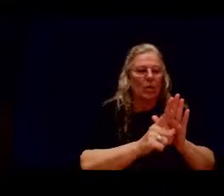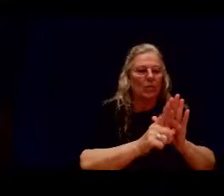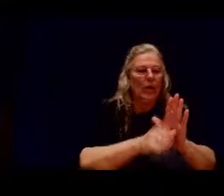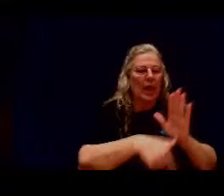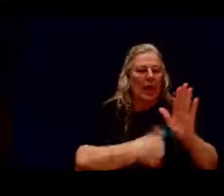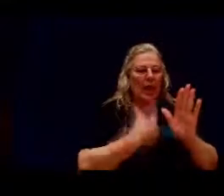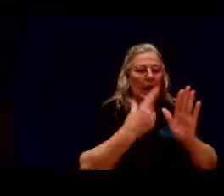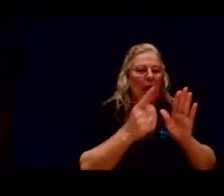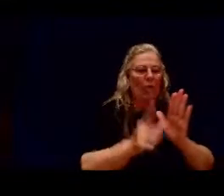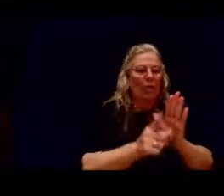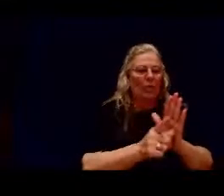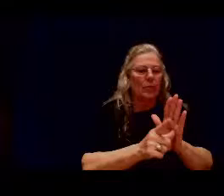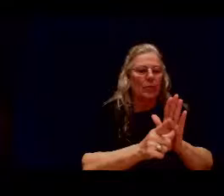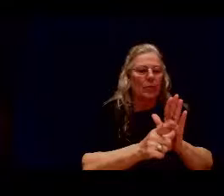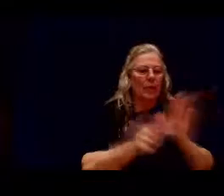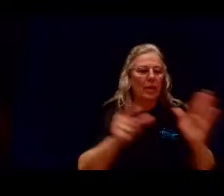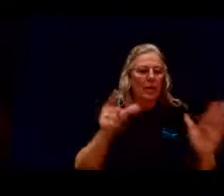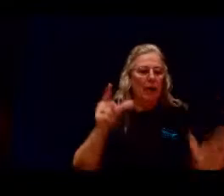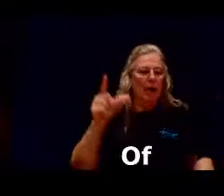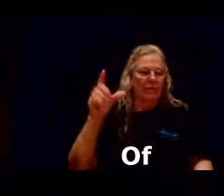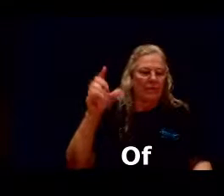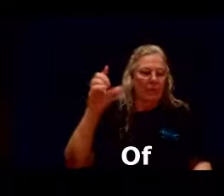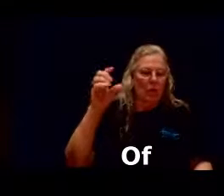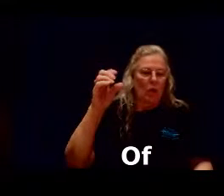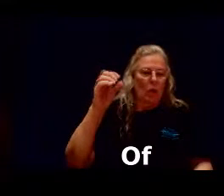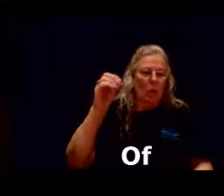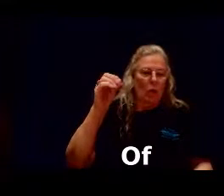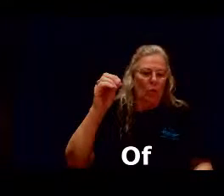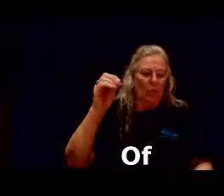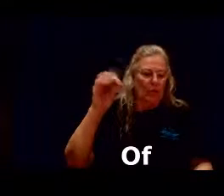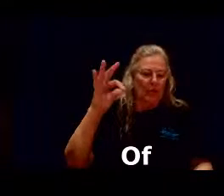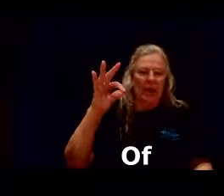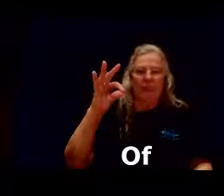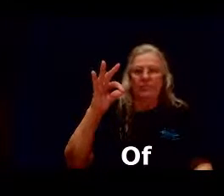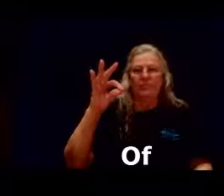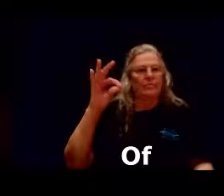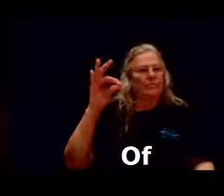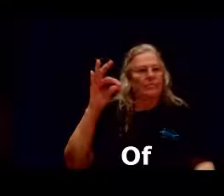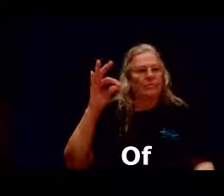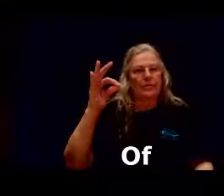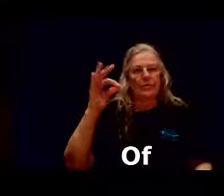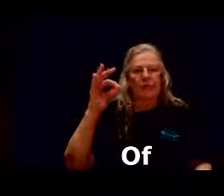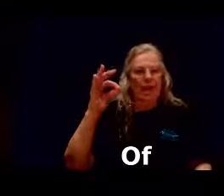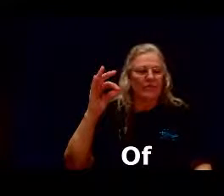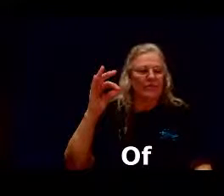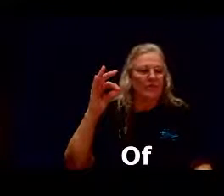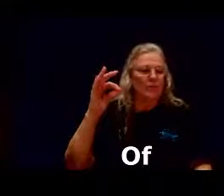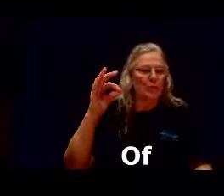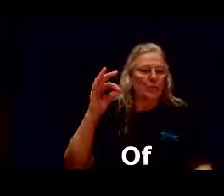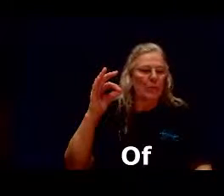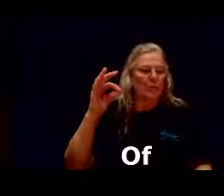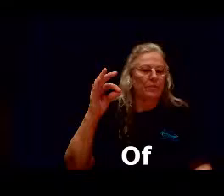hour of o f you have to fingerspell it